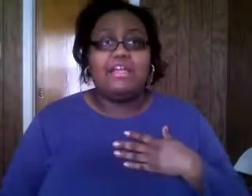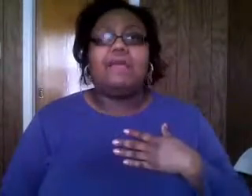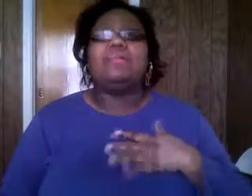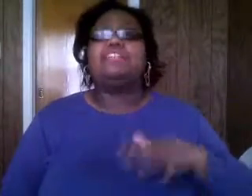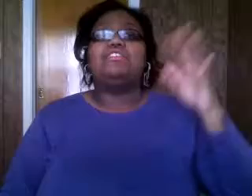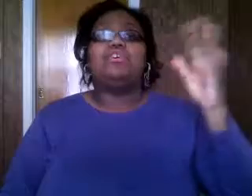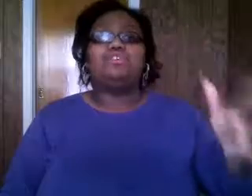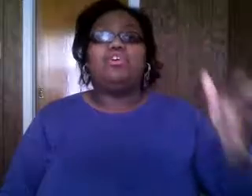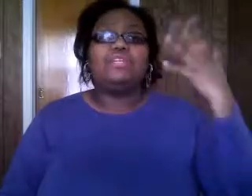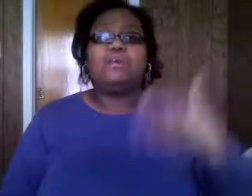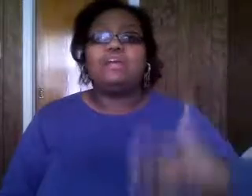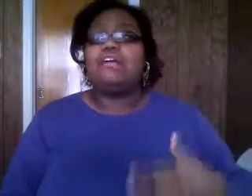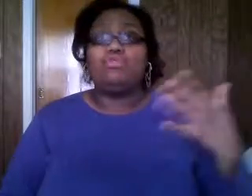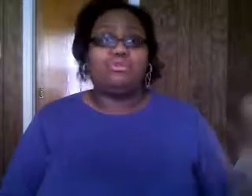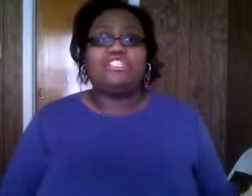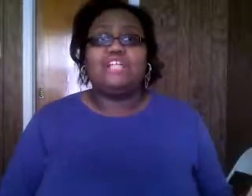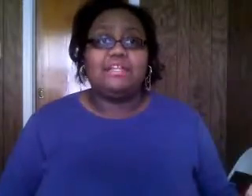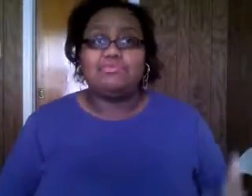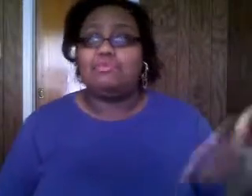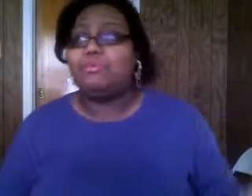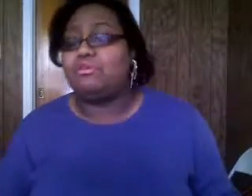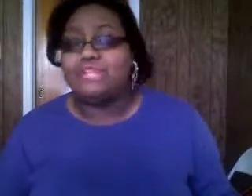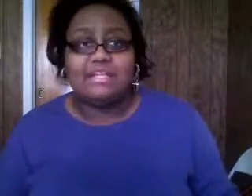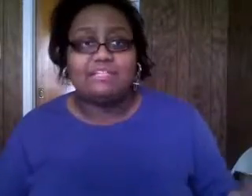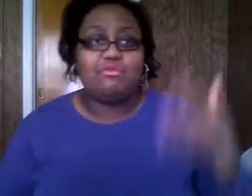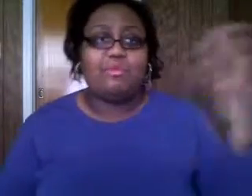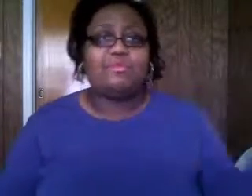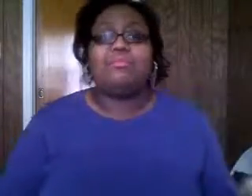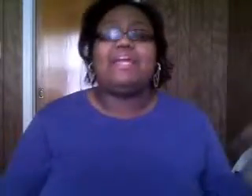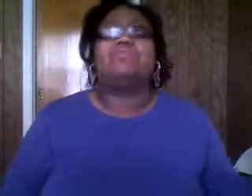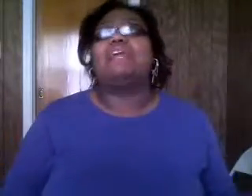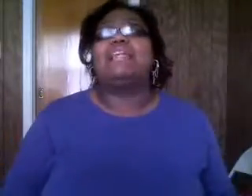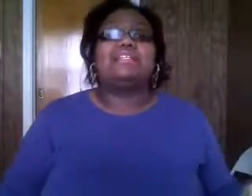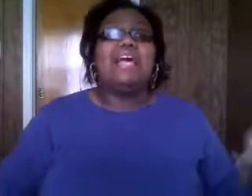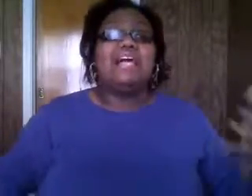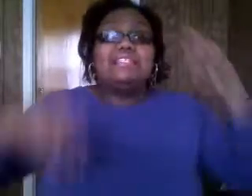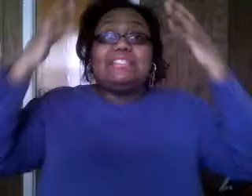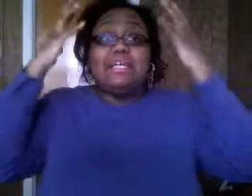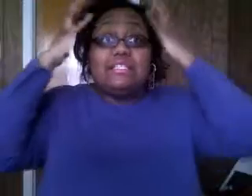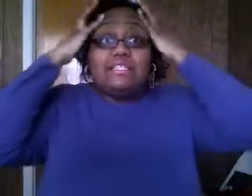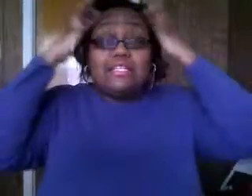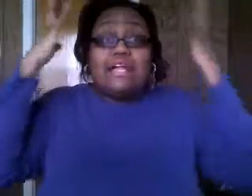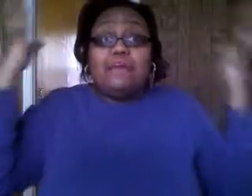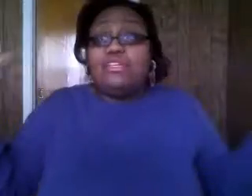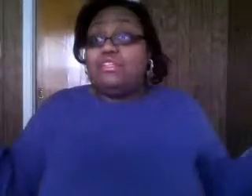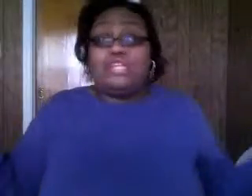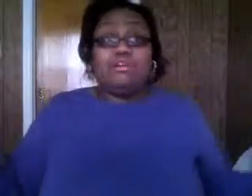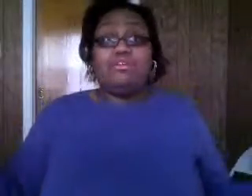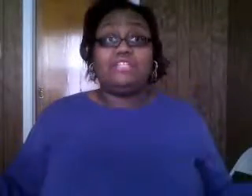because he goes home thinking about who gonna get shot next what baby gonna die next what woman what man gonna die next because it's it's a lot i mean that's a hard